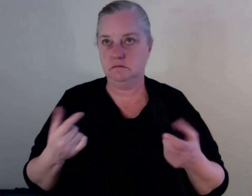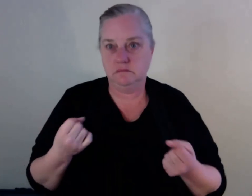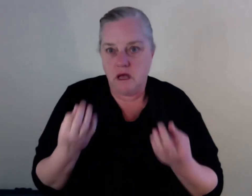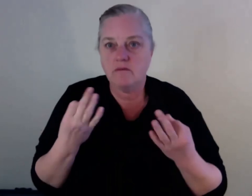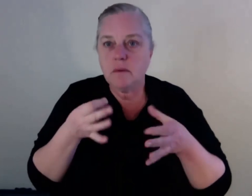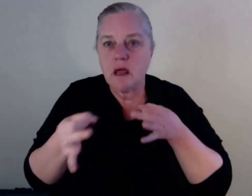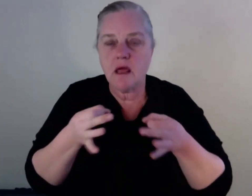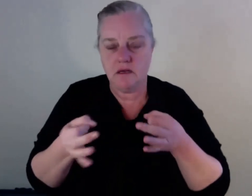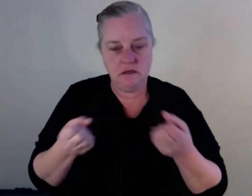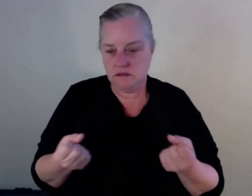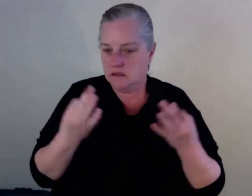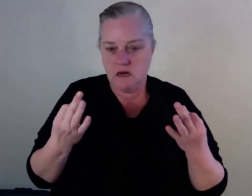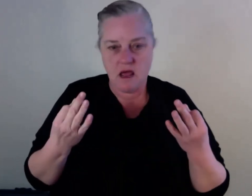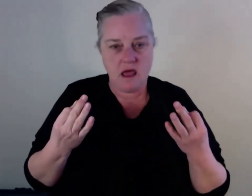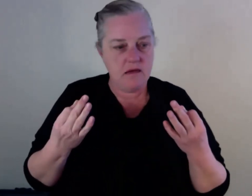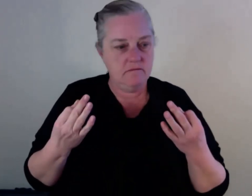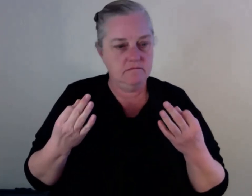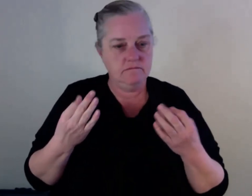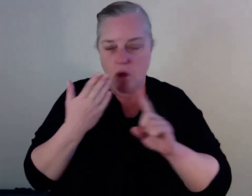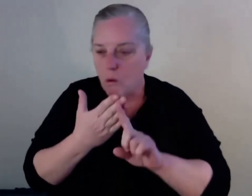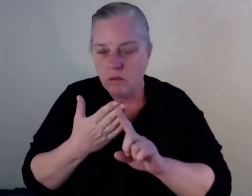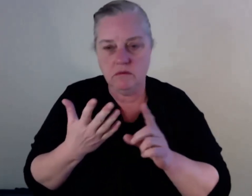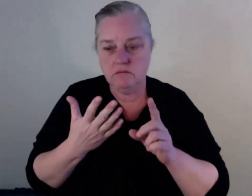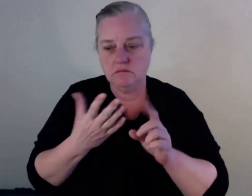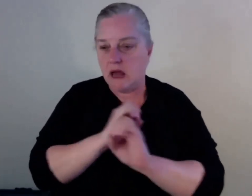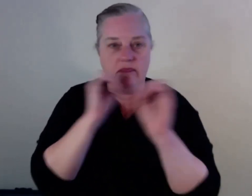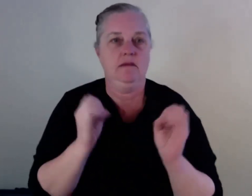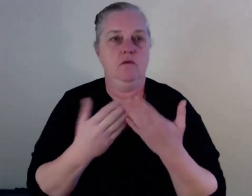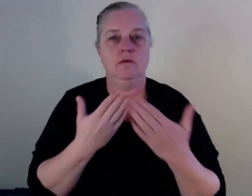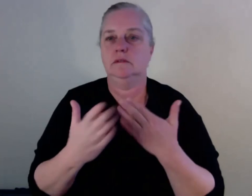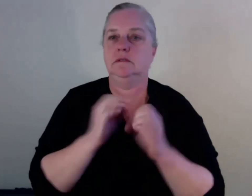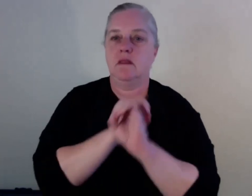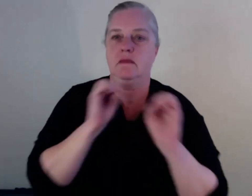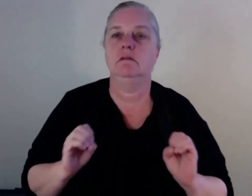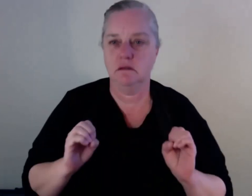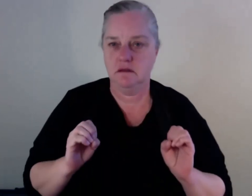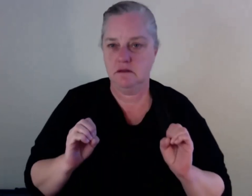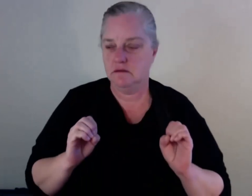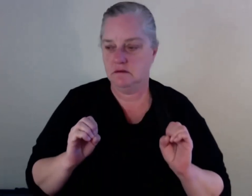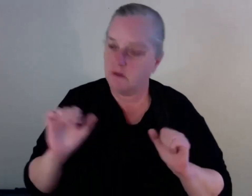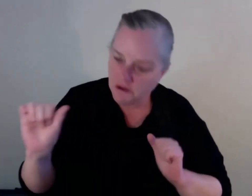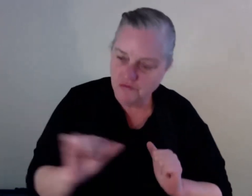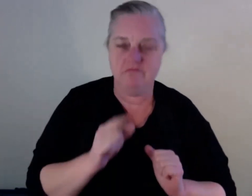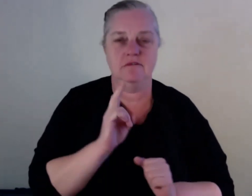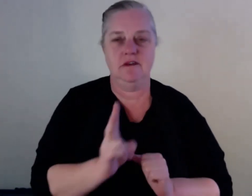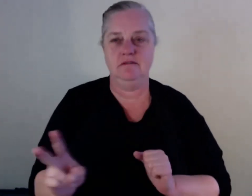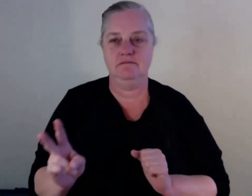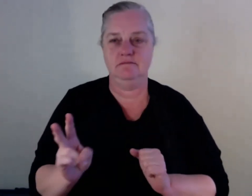no purpose. So if I, you know, I really believe that if, you know, AOD services can get some